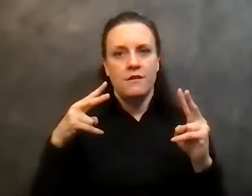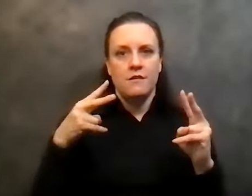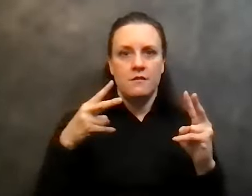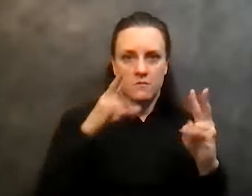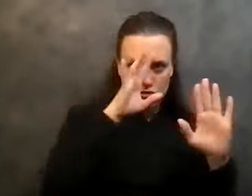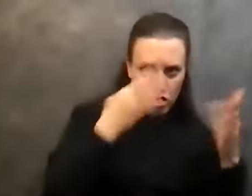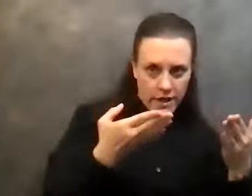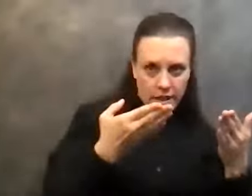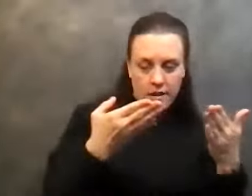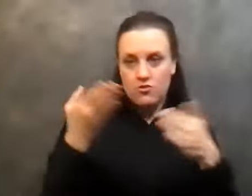out, you know,